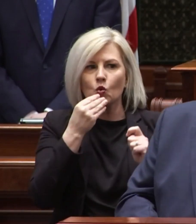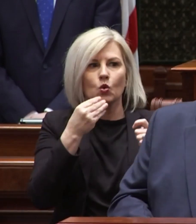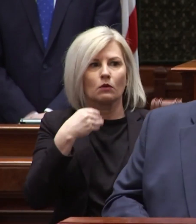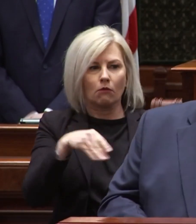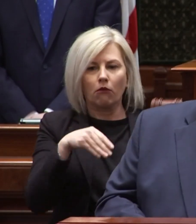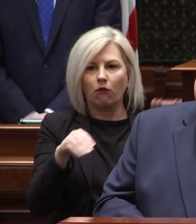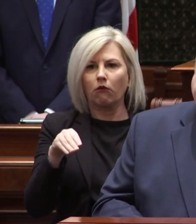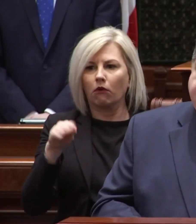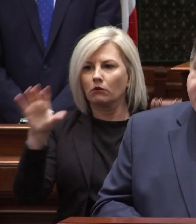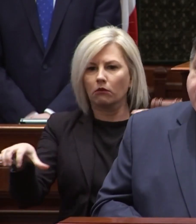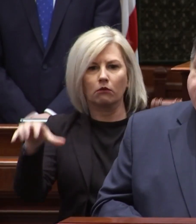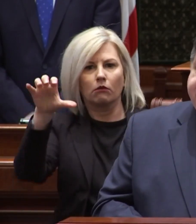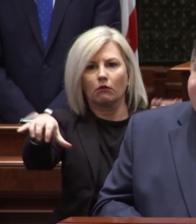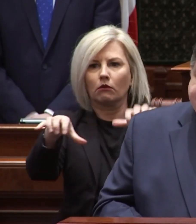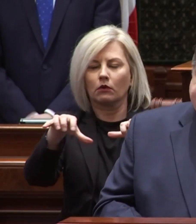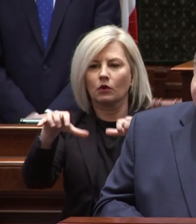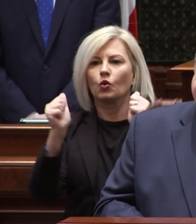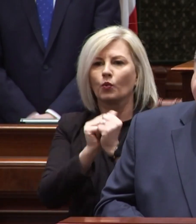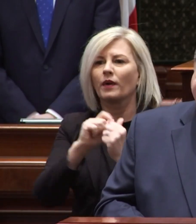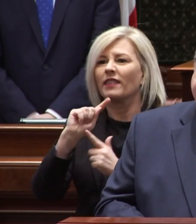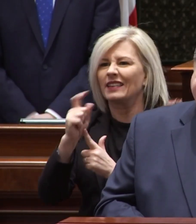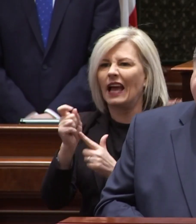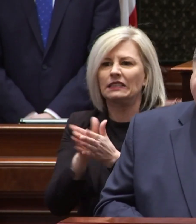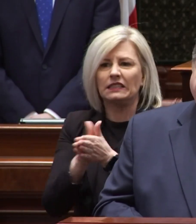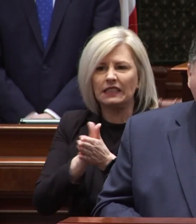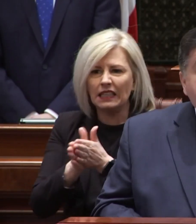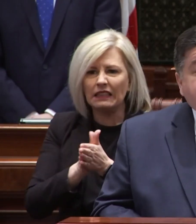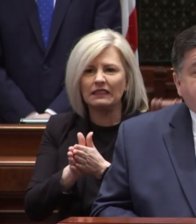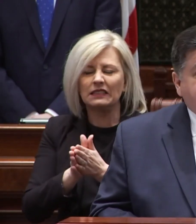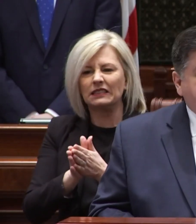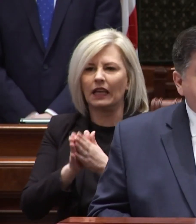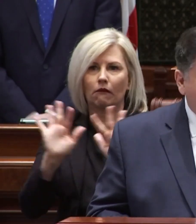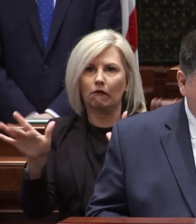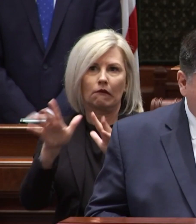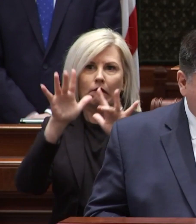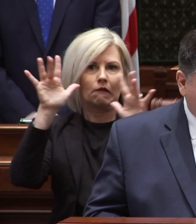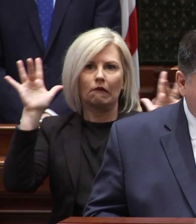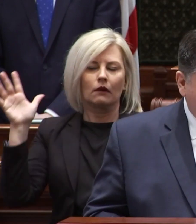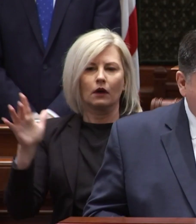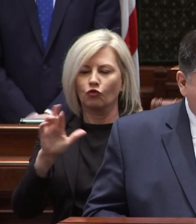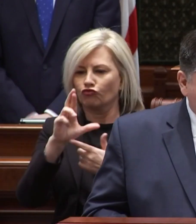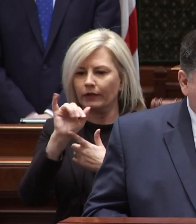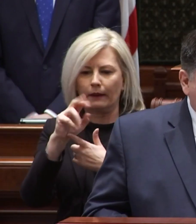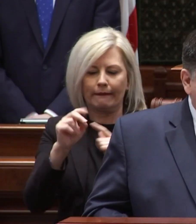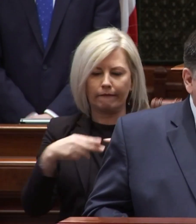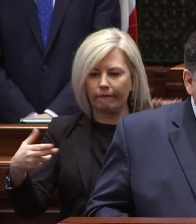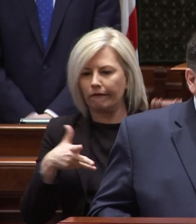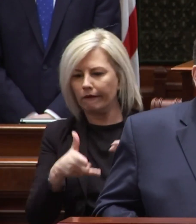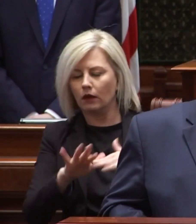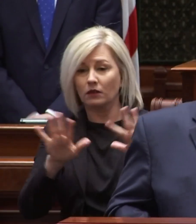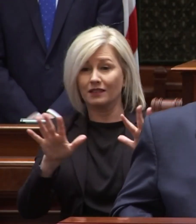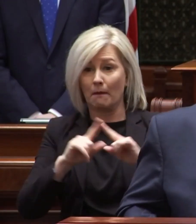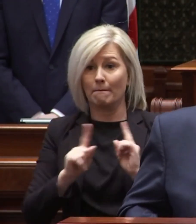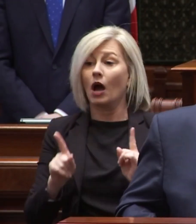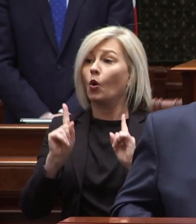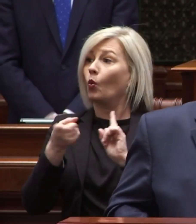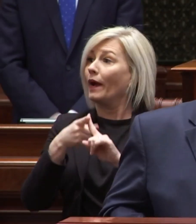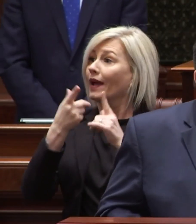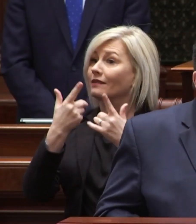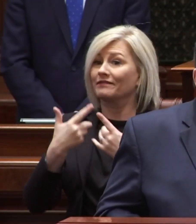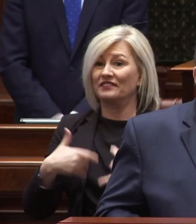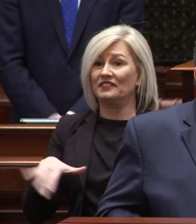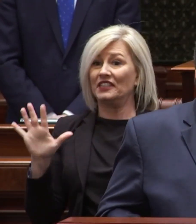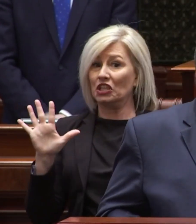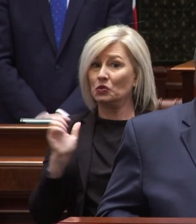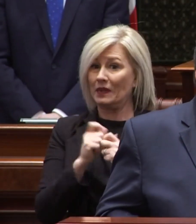to neighborhoods that need them with tax incentives and flashy ribbon cutting ceremonies but after the cameras leave